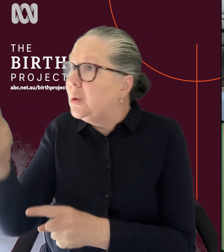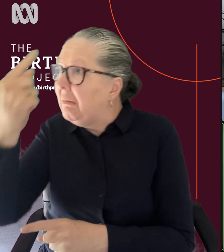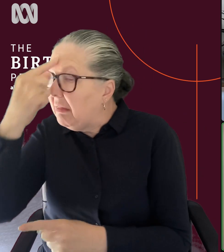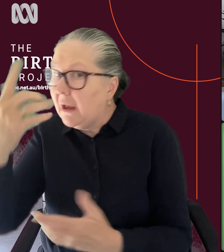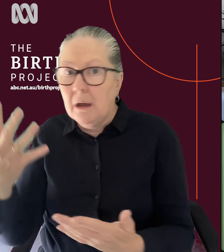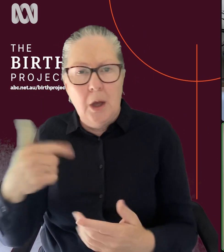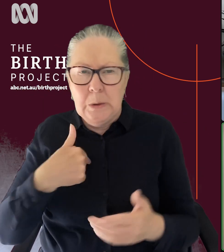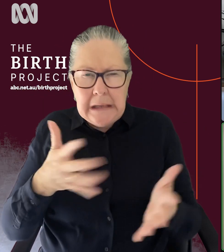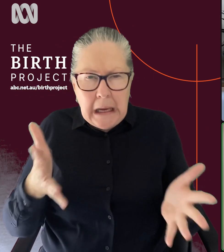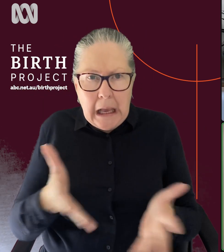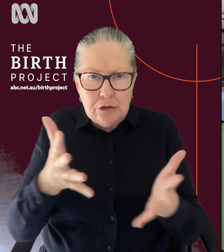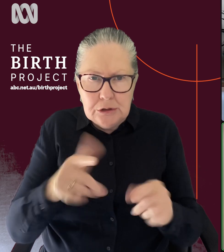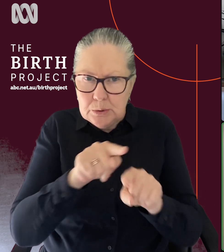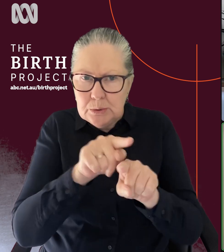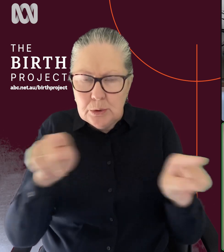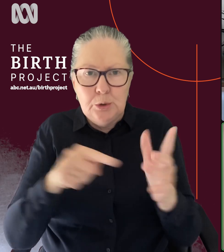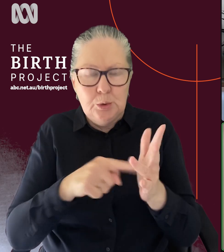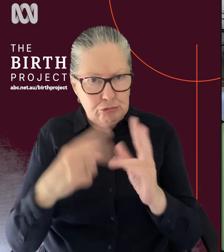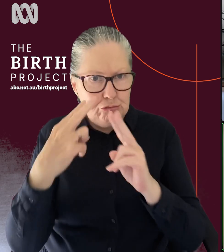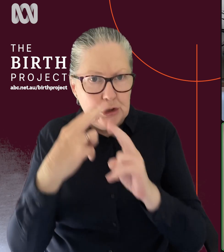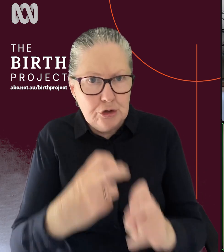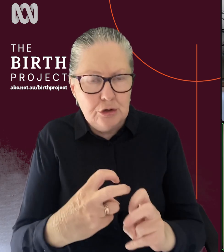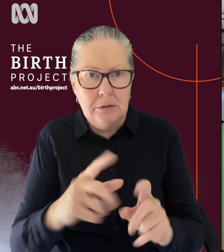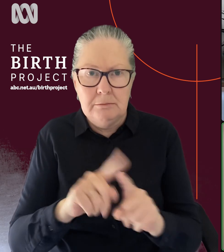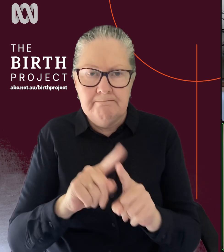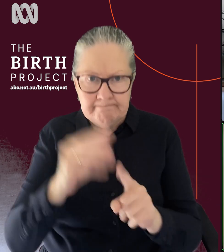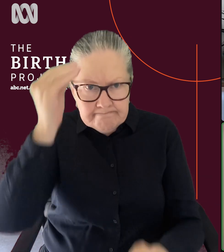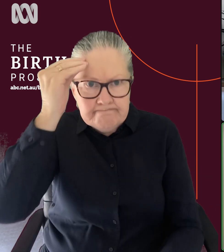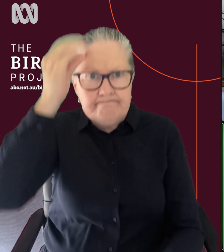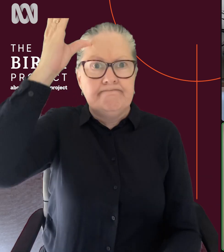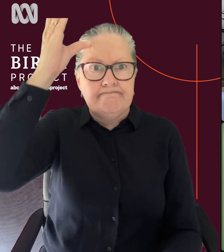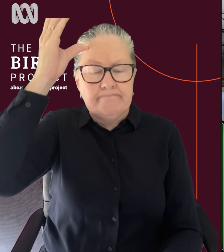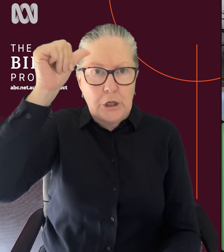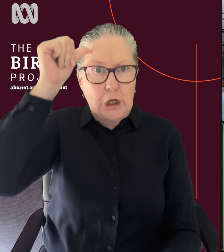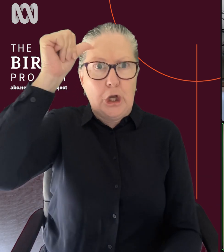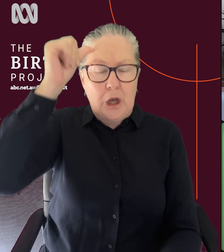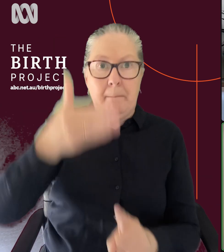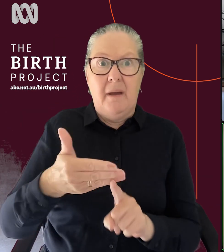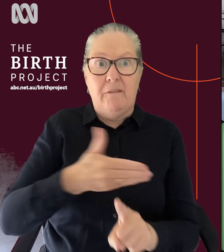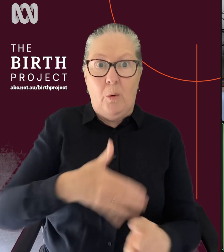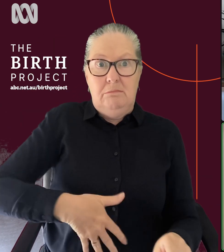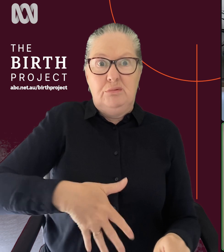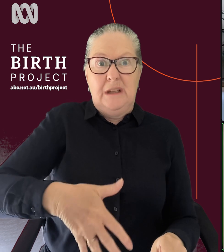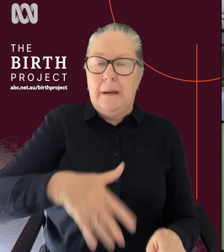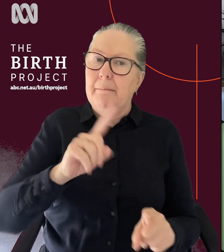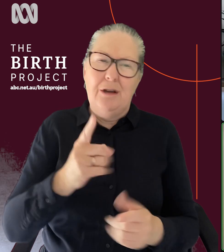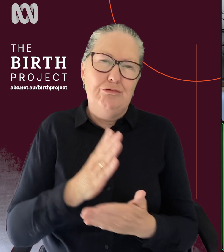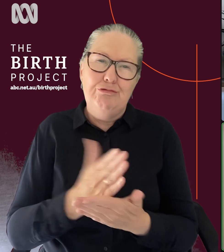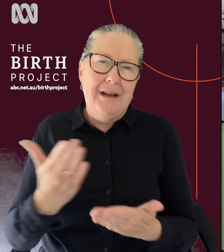we're very much encouraging of do your research and empower and educate yourself prior to conceiving. But in reality, that's usually